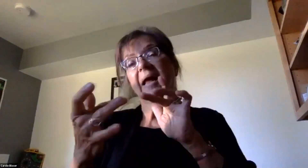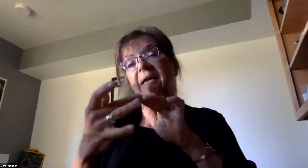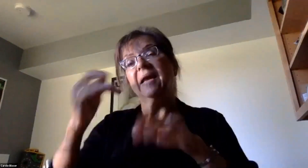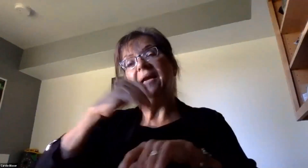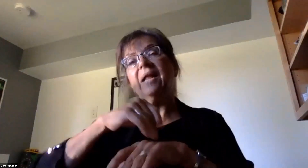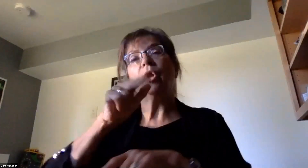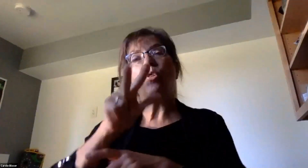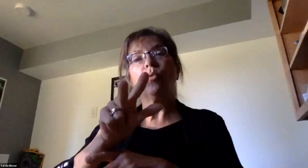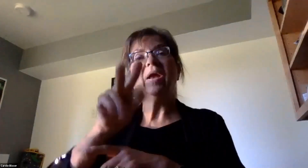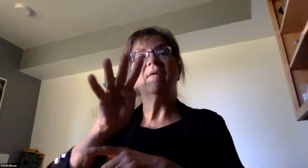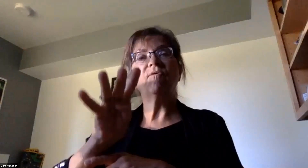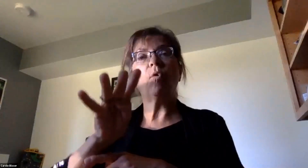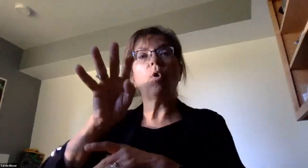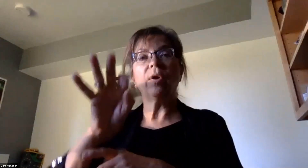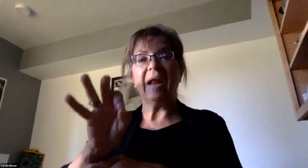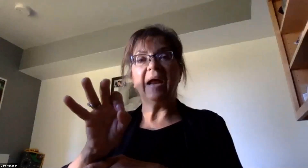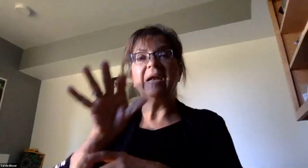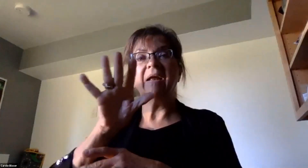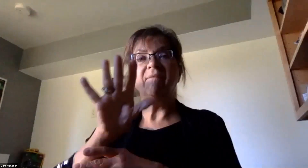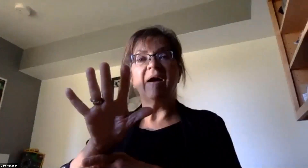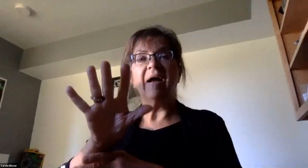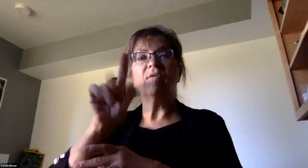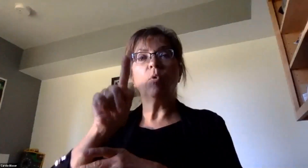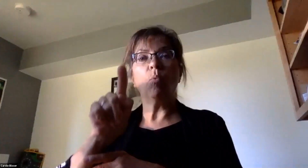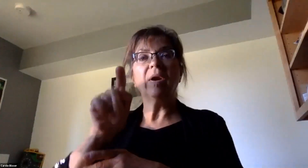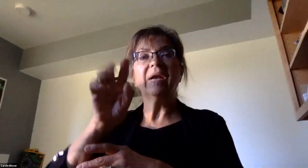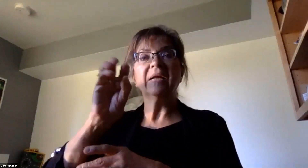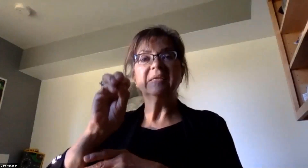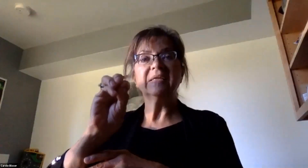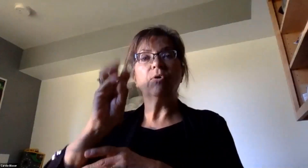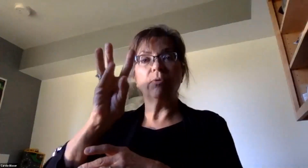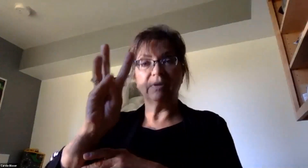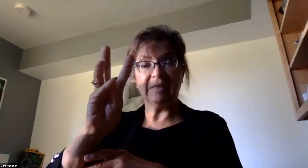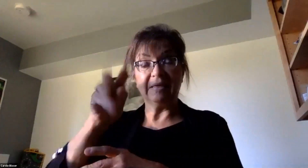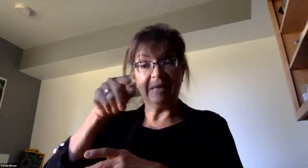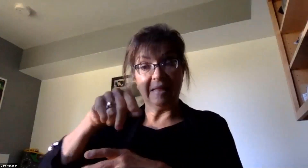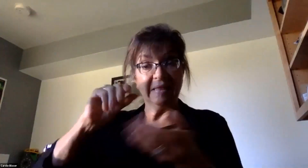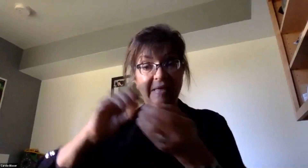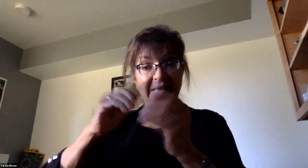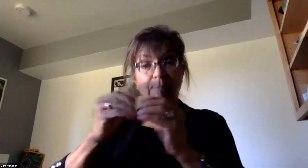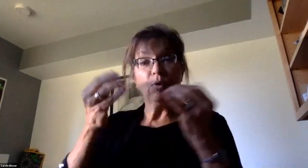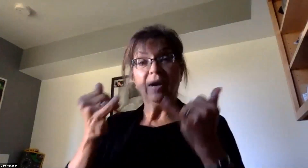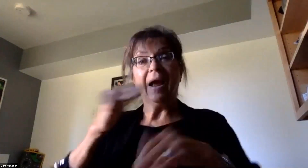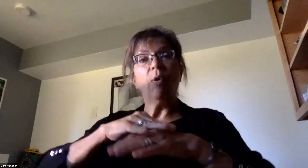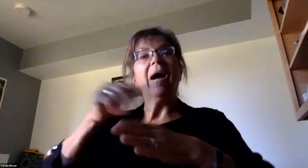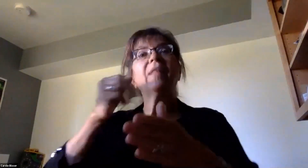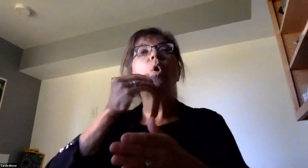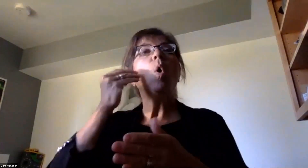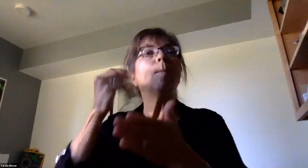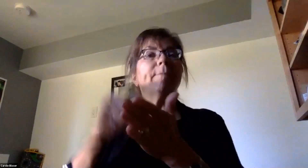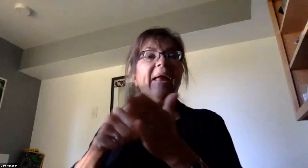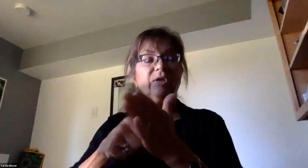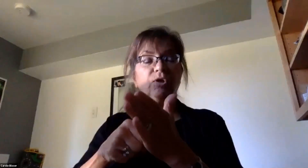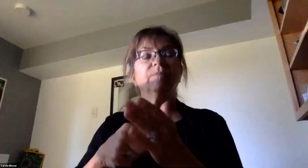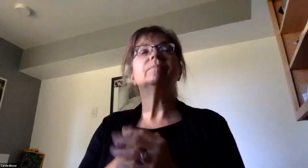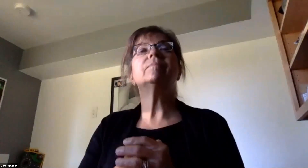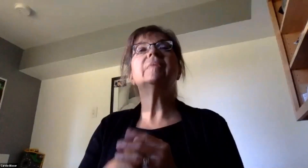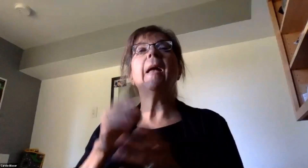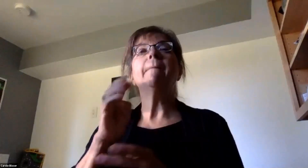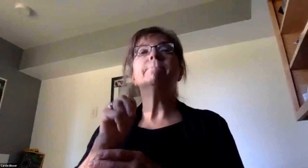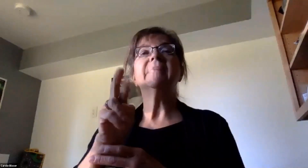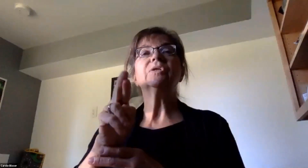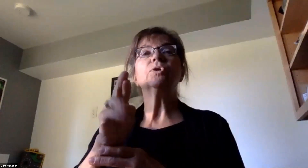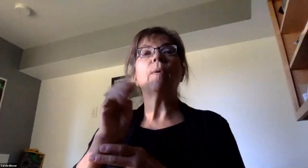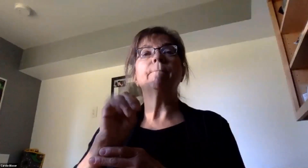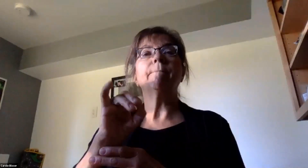-5106. This number has been added to the district home page. And Mr. Millgate, again,